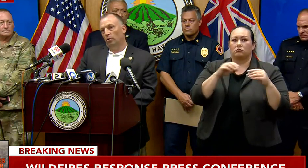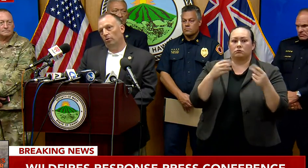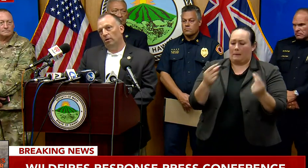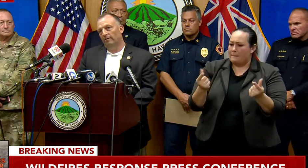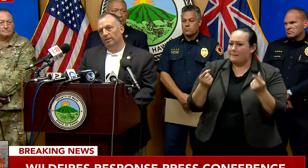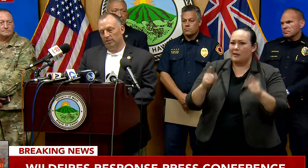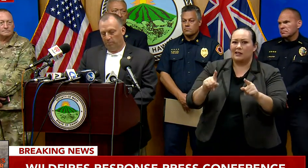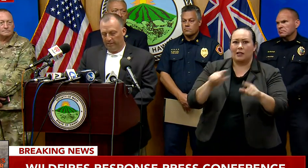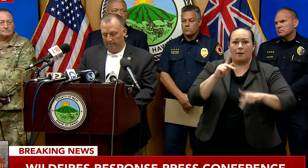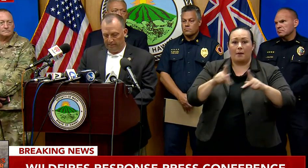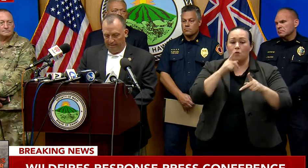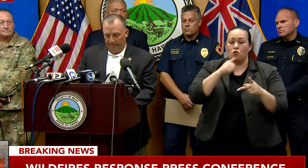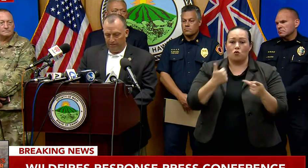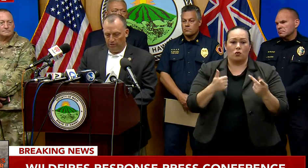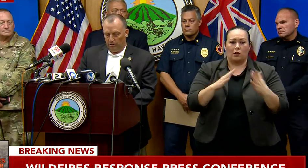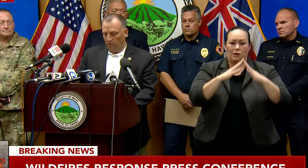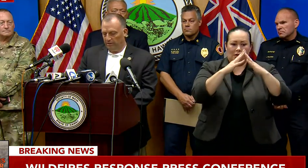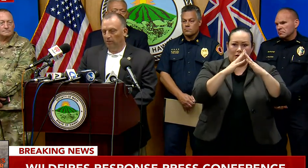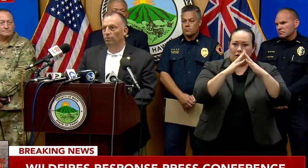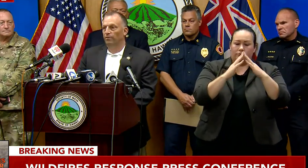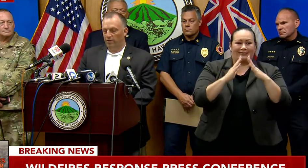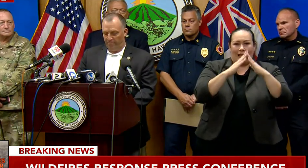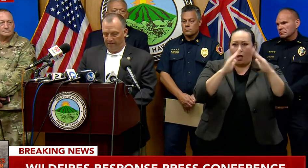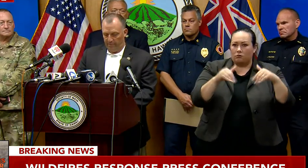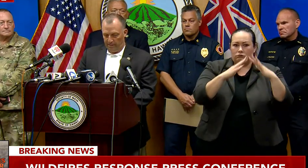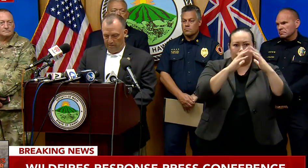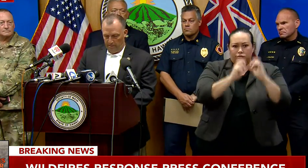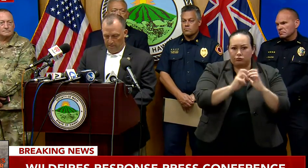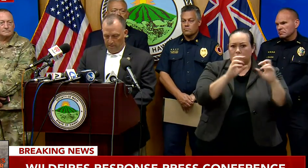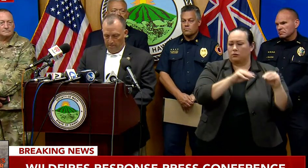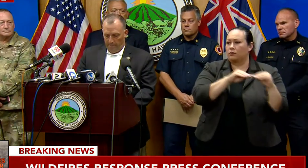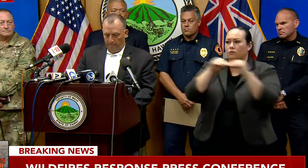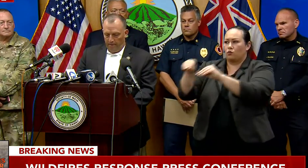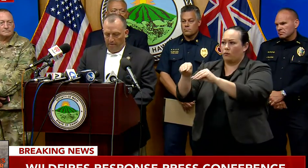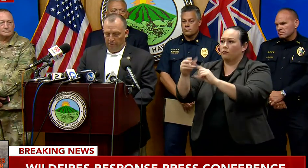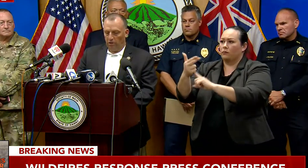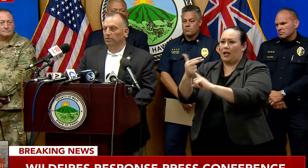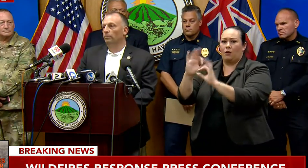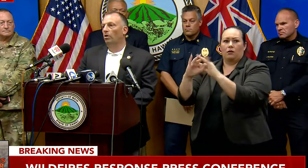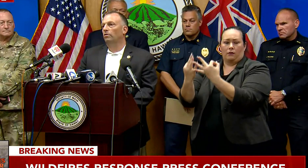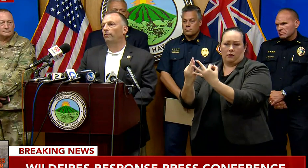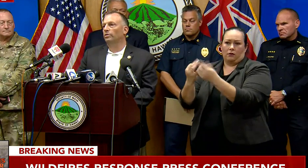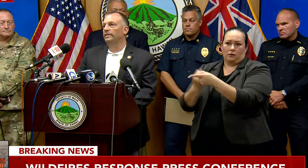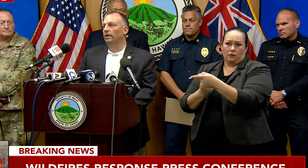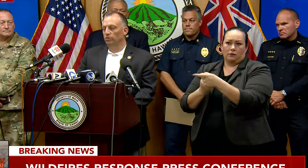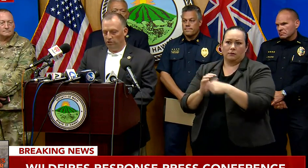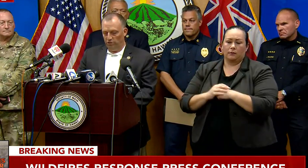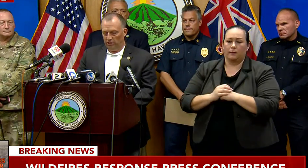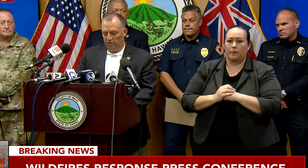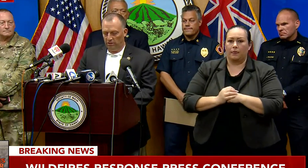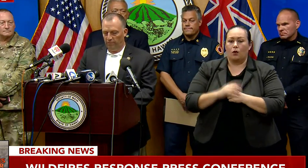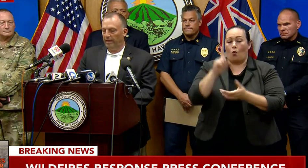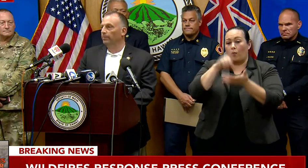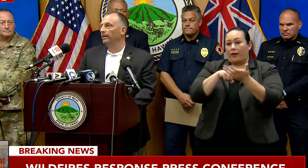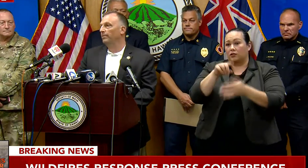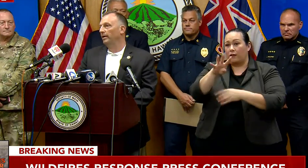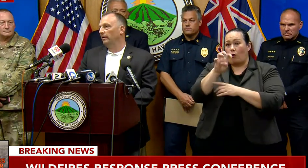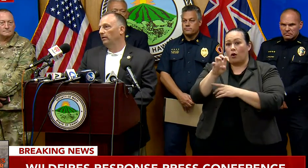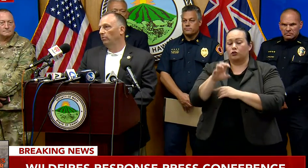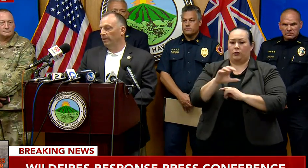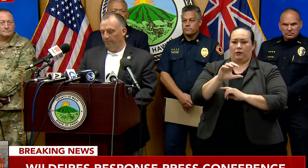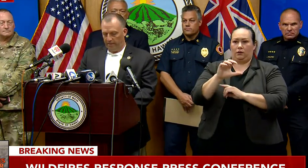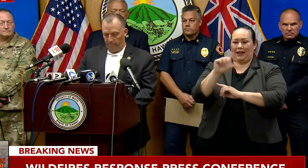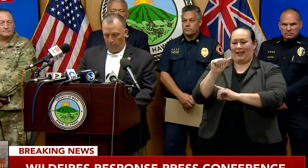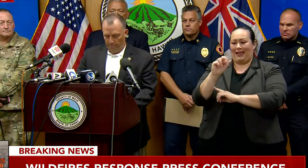people who have been displaced into a hotel room for their family. Starting tomorrow, 1,400 units from Airbnb